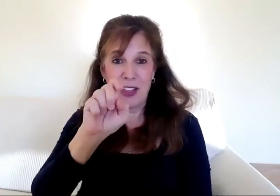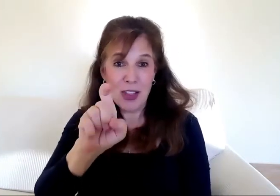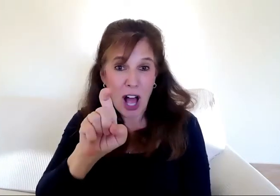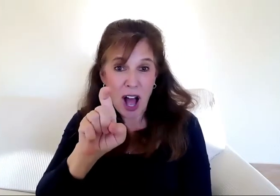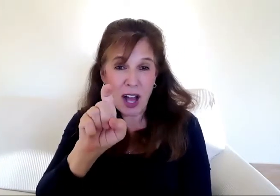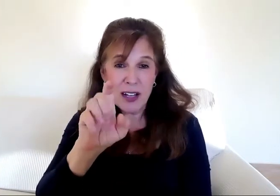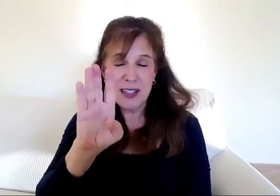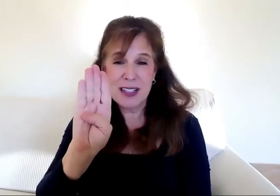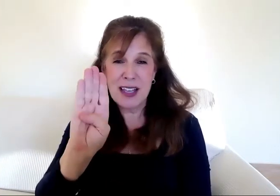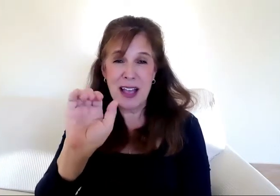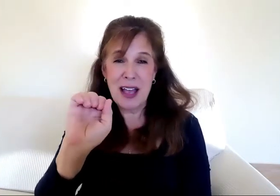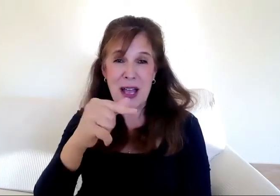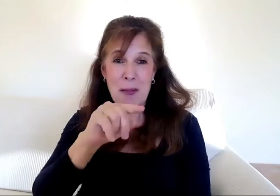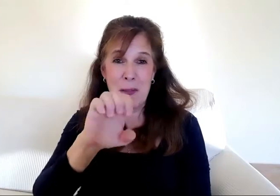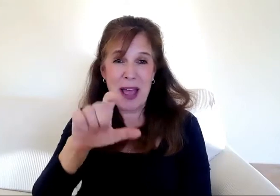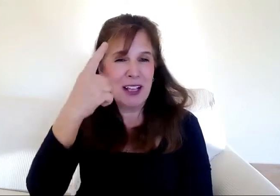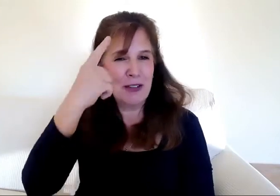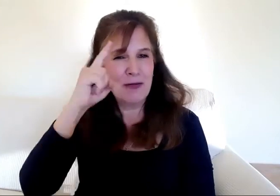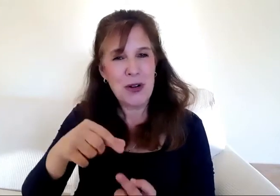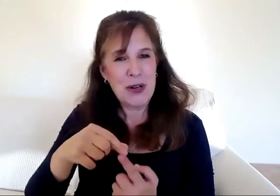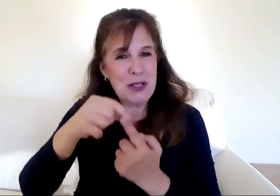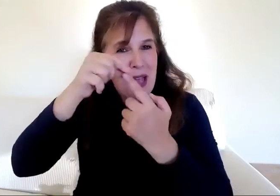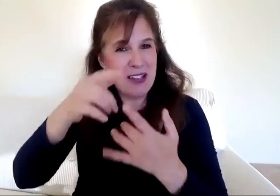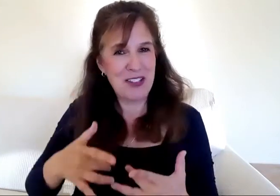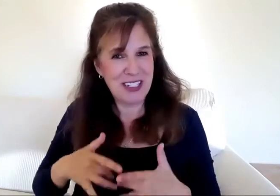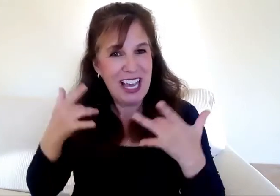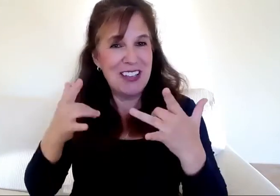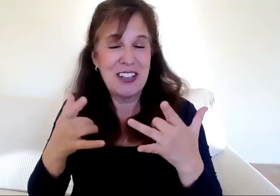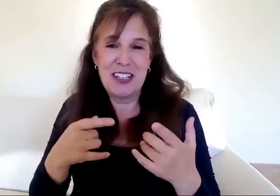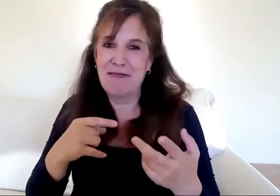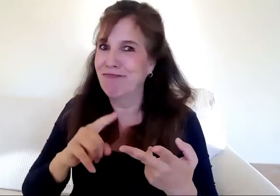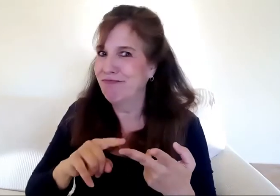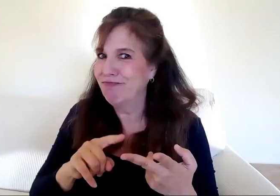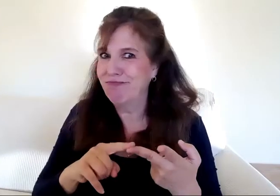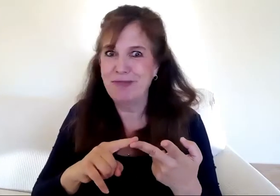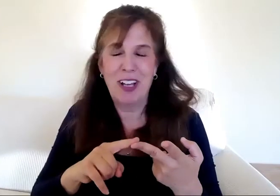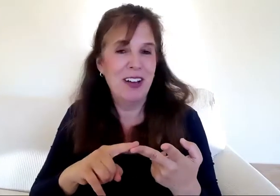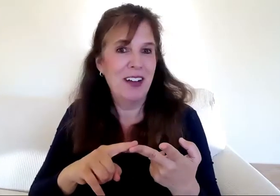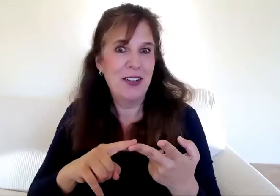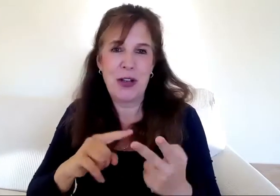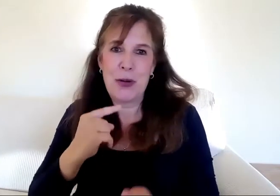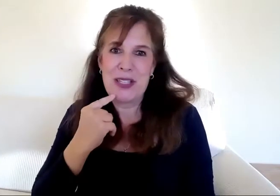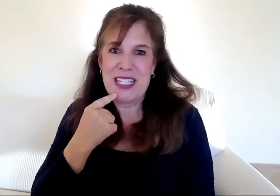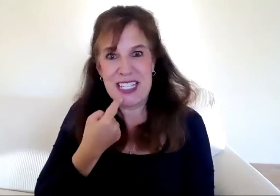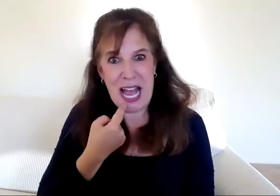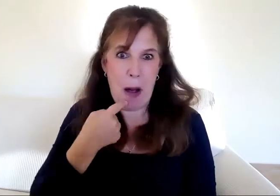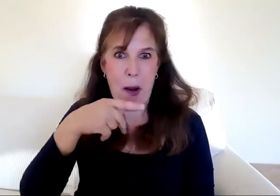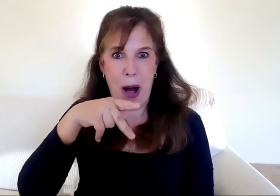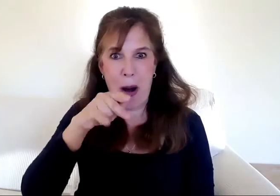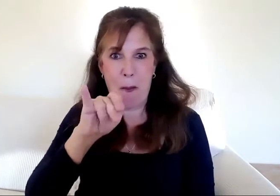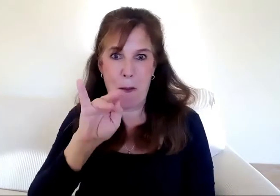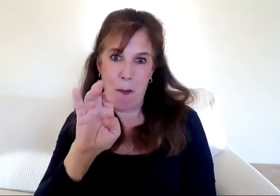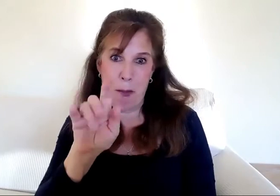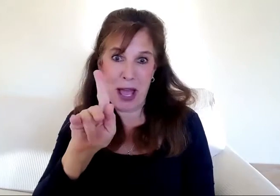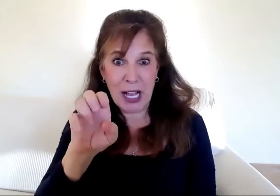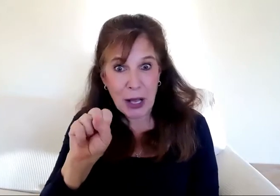Jewish delicatessen with its coveted sour pickles and sour tomatoes. Yes, sour pickled